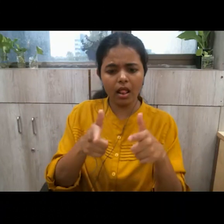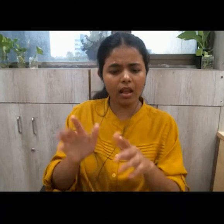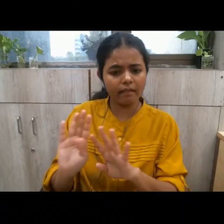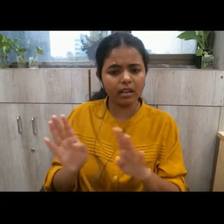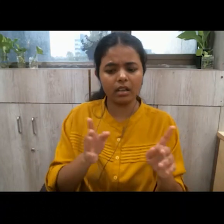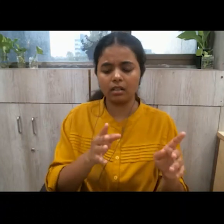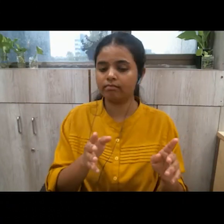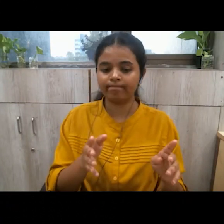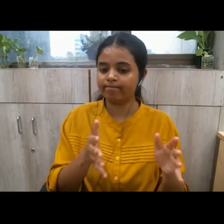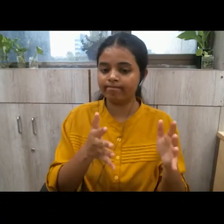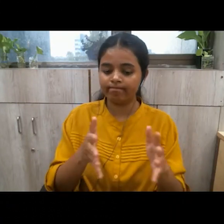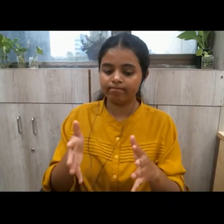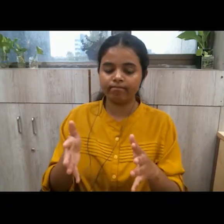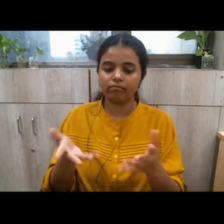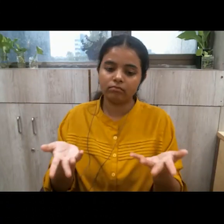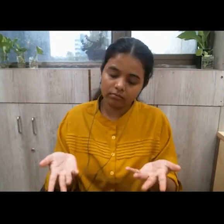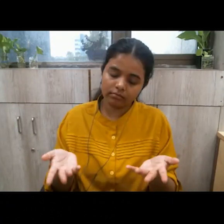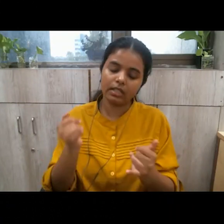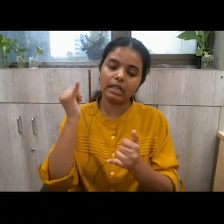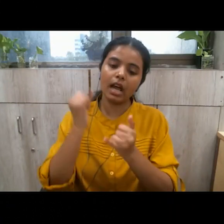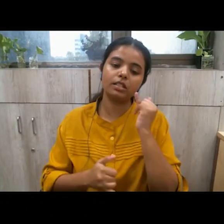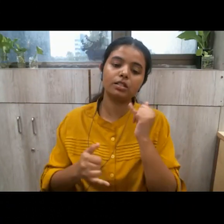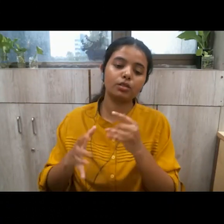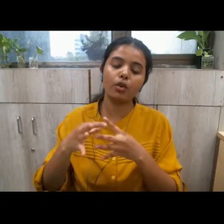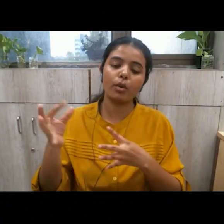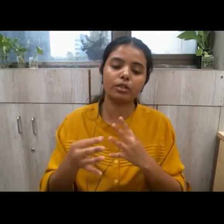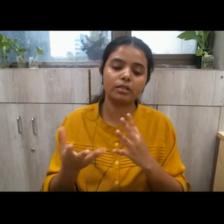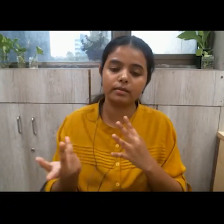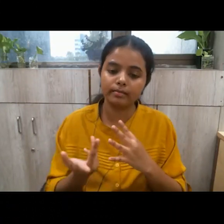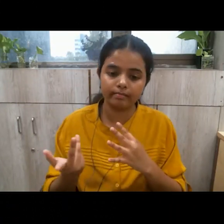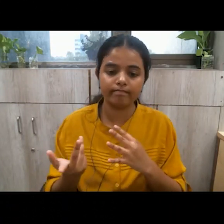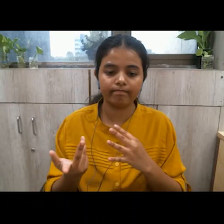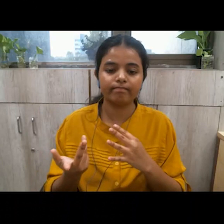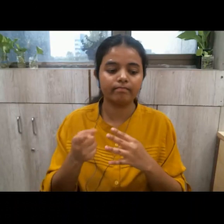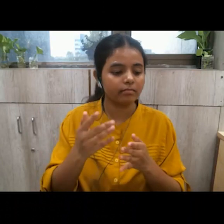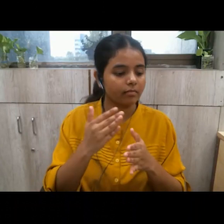others then we have to take measures to prevent that